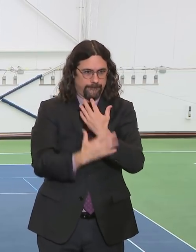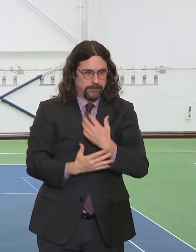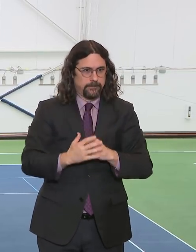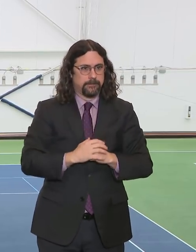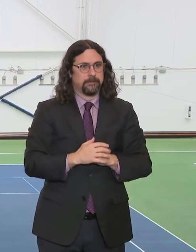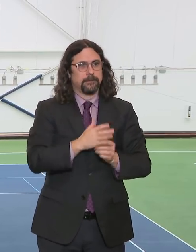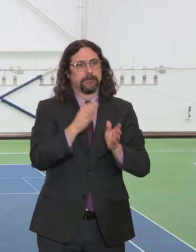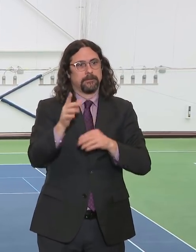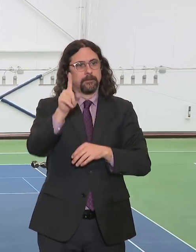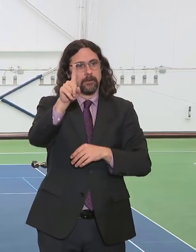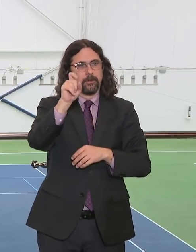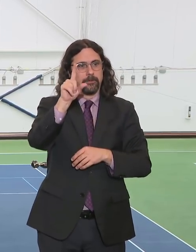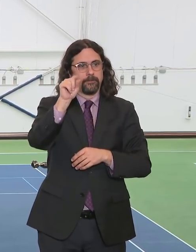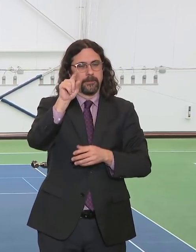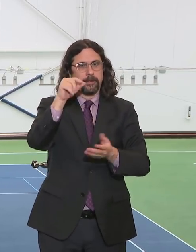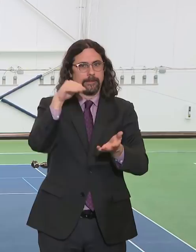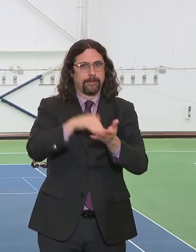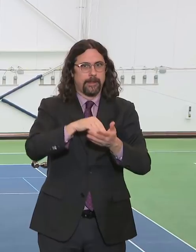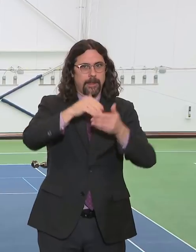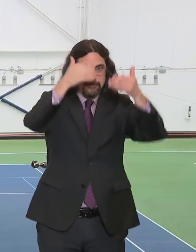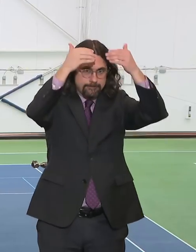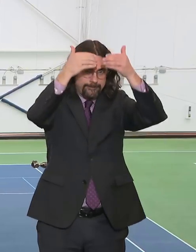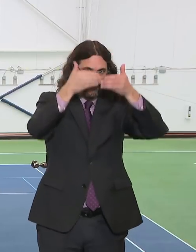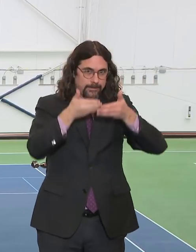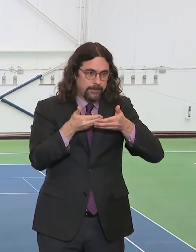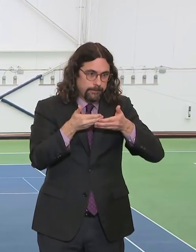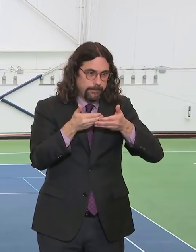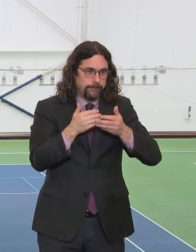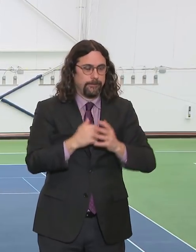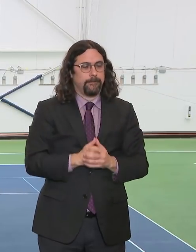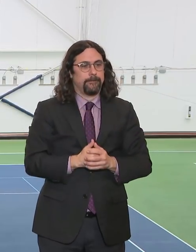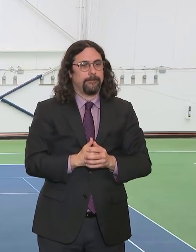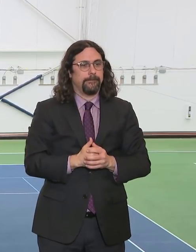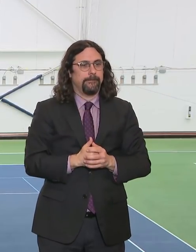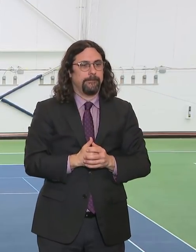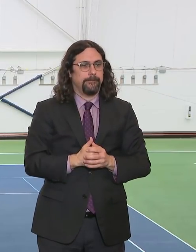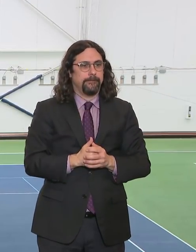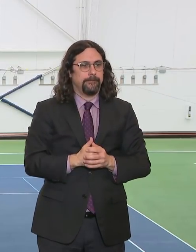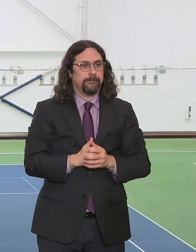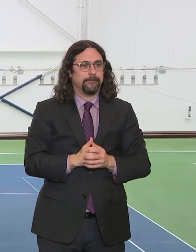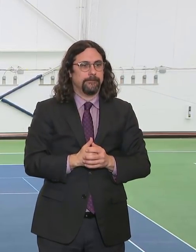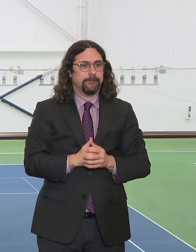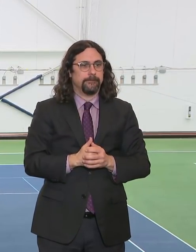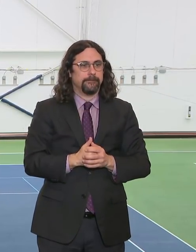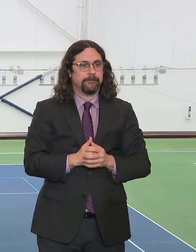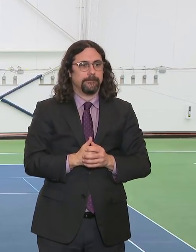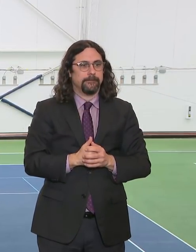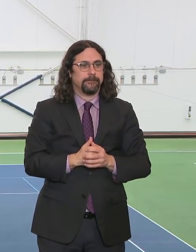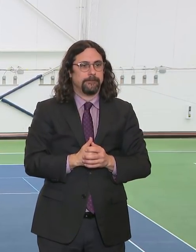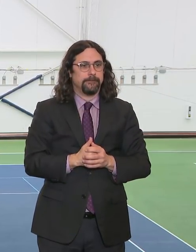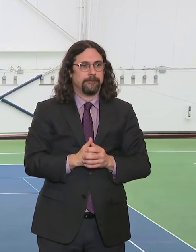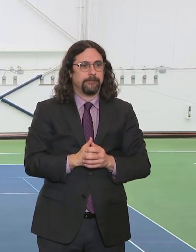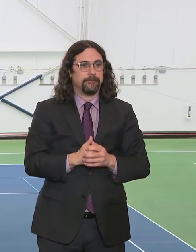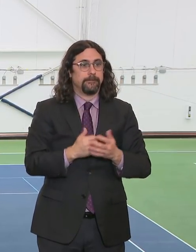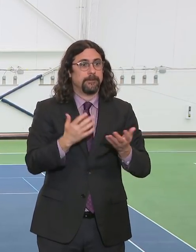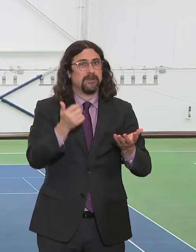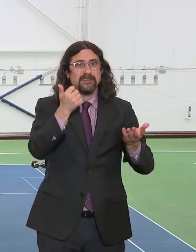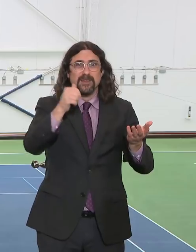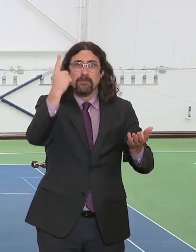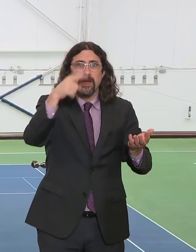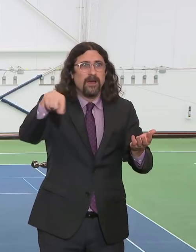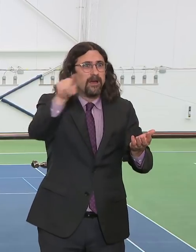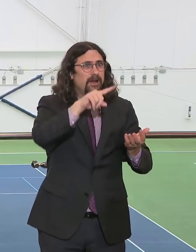surgical gowns. This is one day. Now, anyone out there who has supplies like this, you can donate,